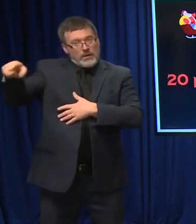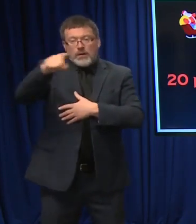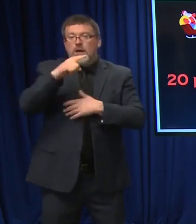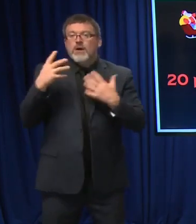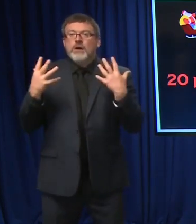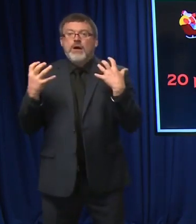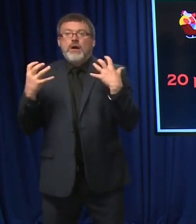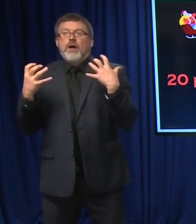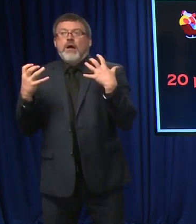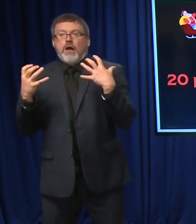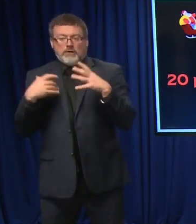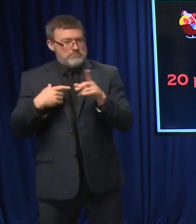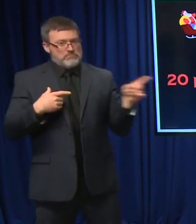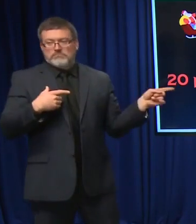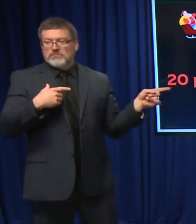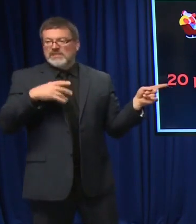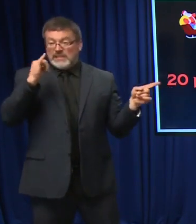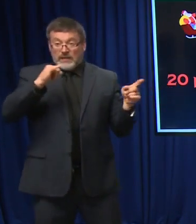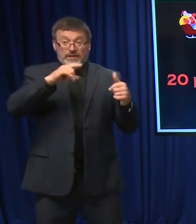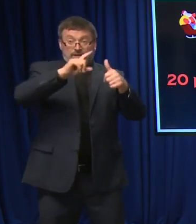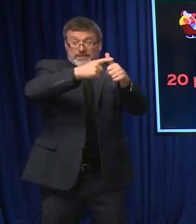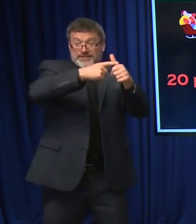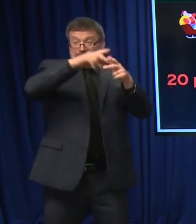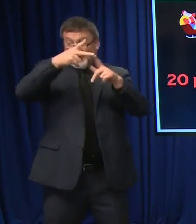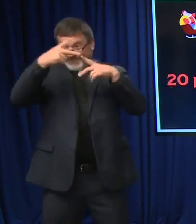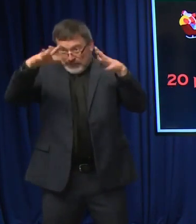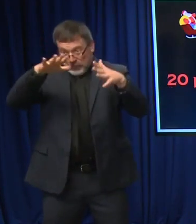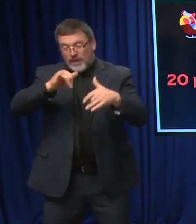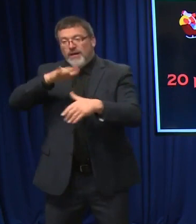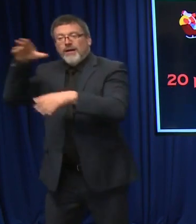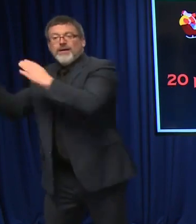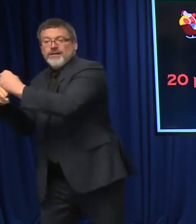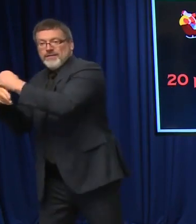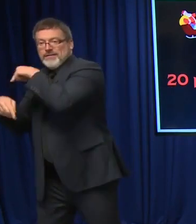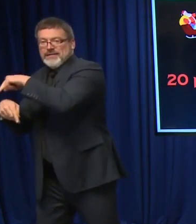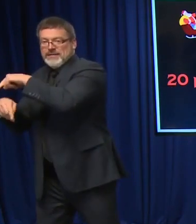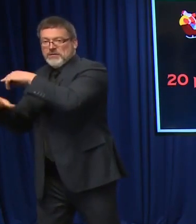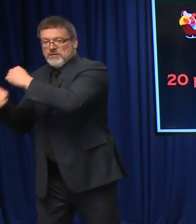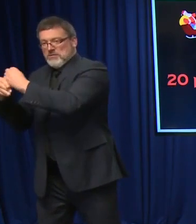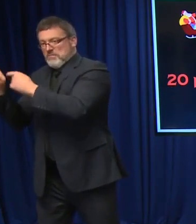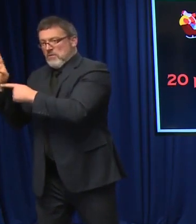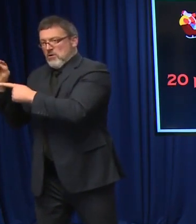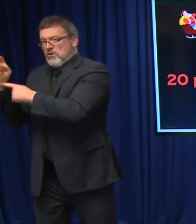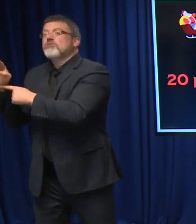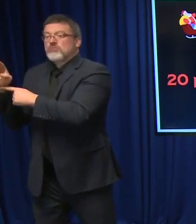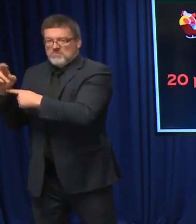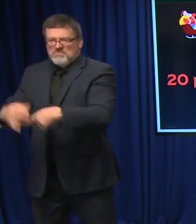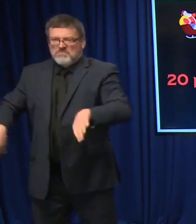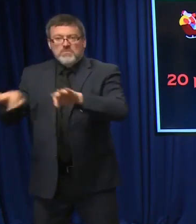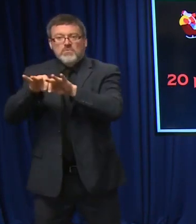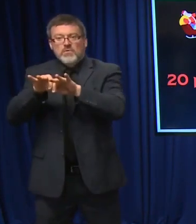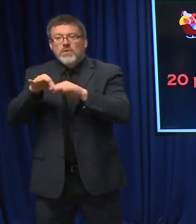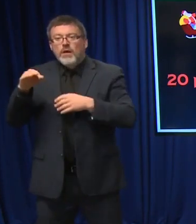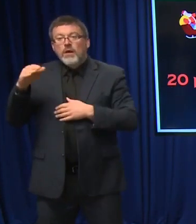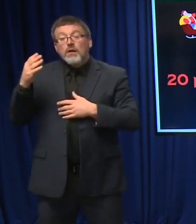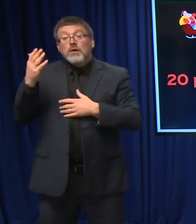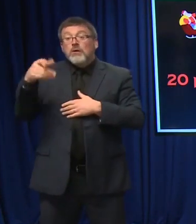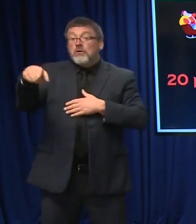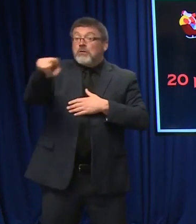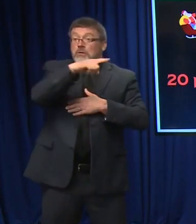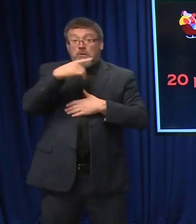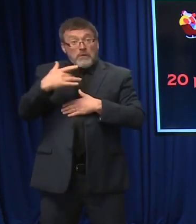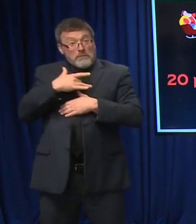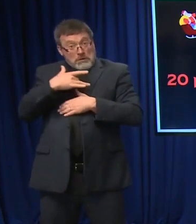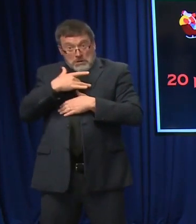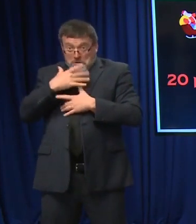sure we're opening up as much capacity as possible. A lot of folks like more community-based sites for whatever reason. so we want to make